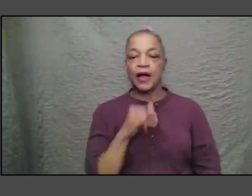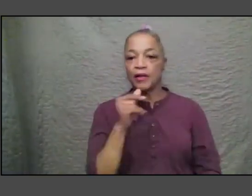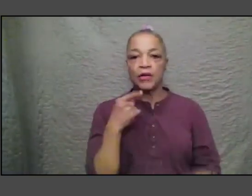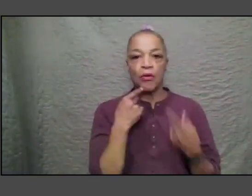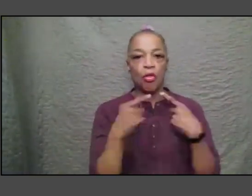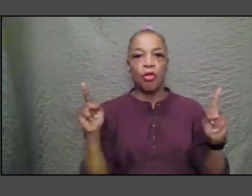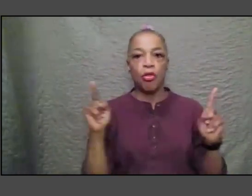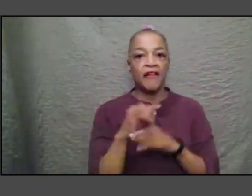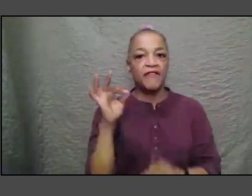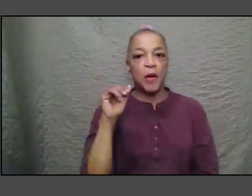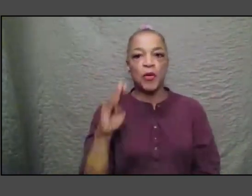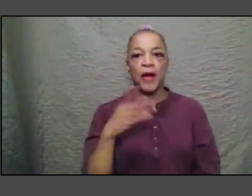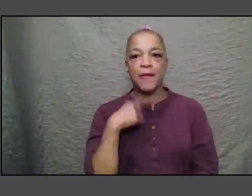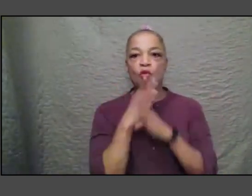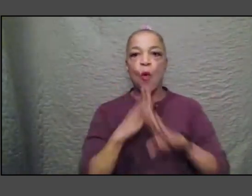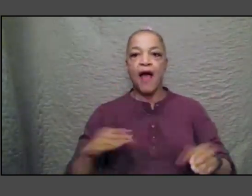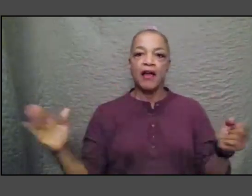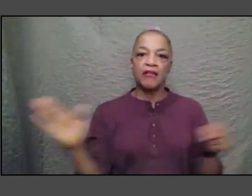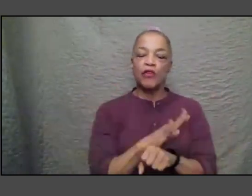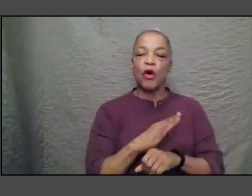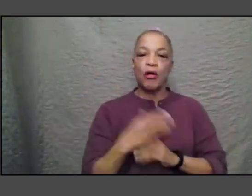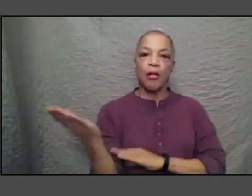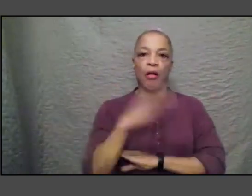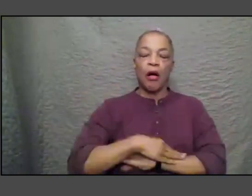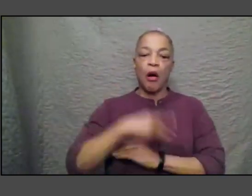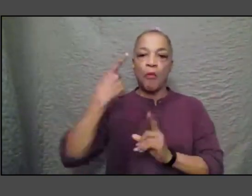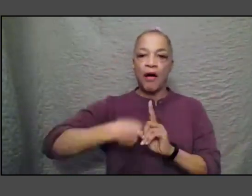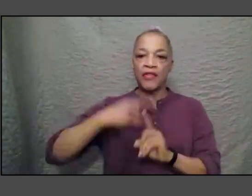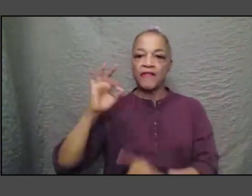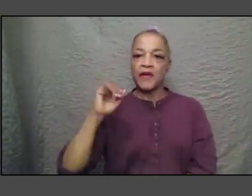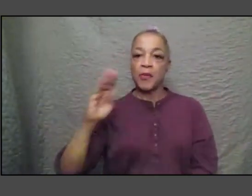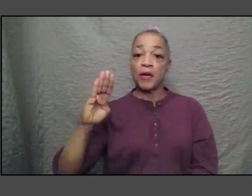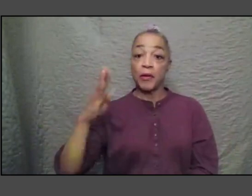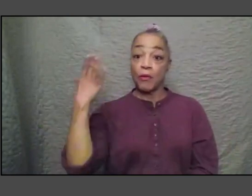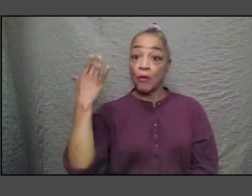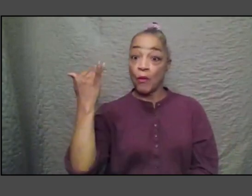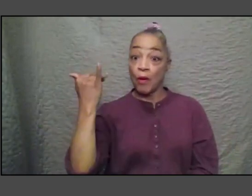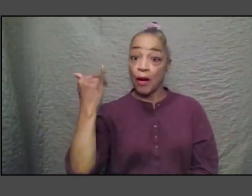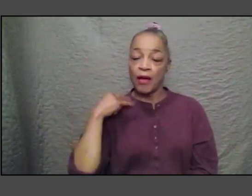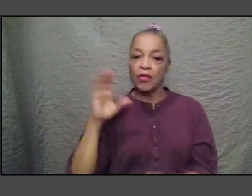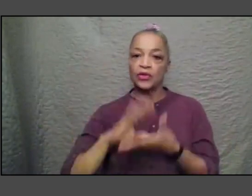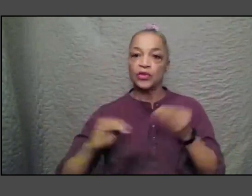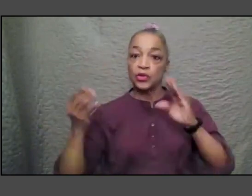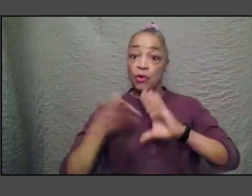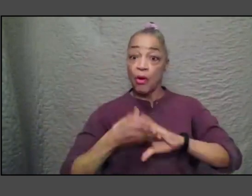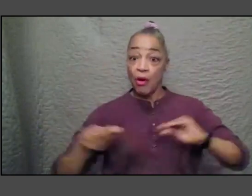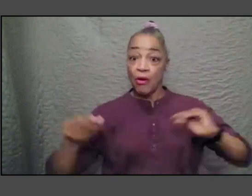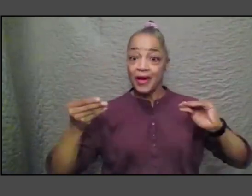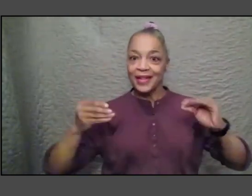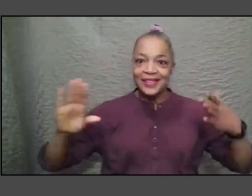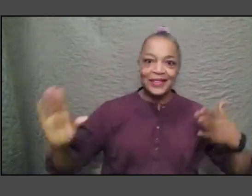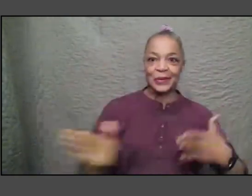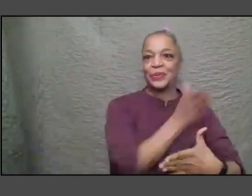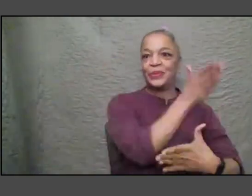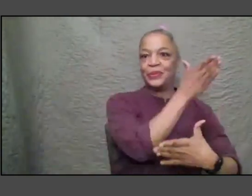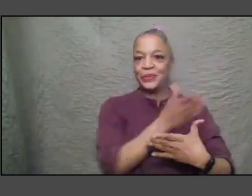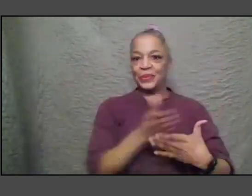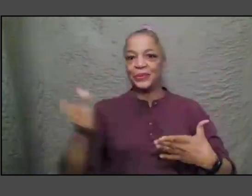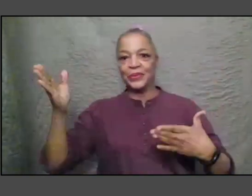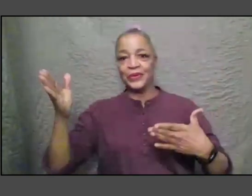think that you know the range of stories that there are um i mean they're infinite you know you haven't exhausted